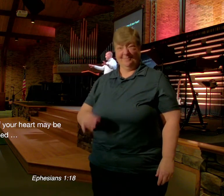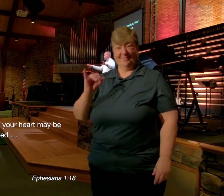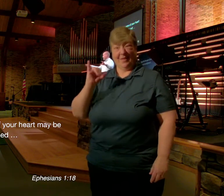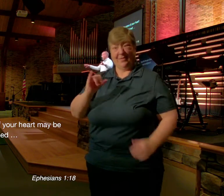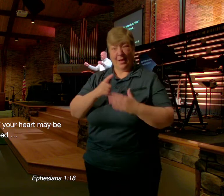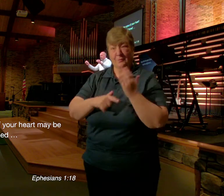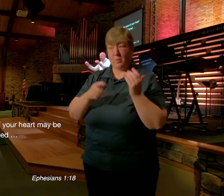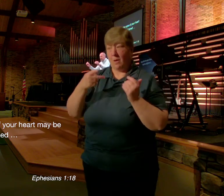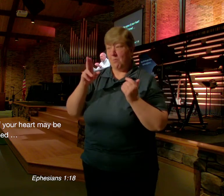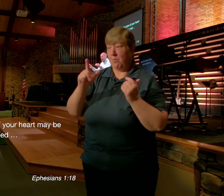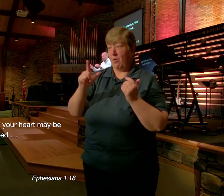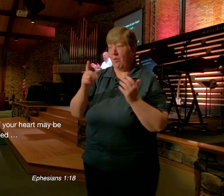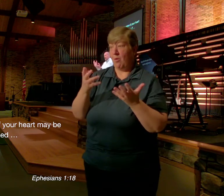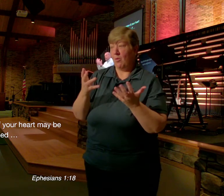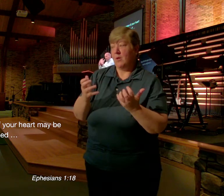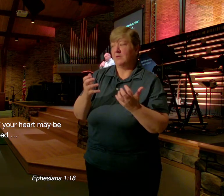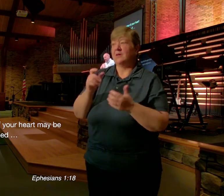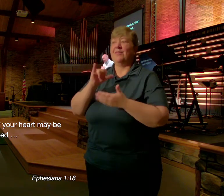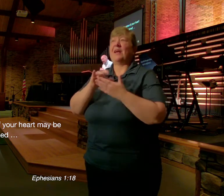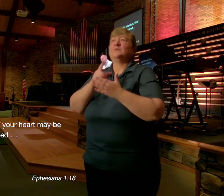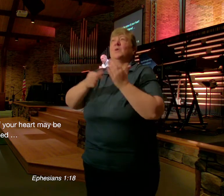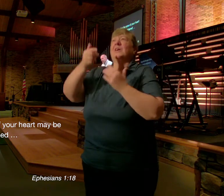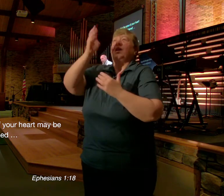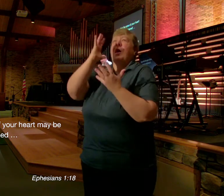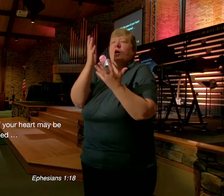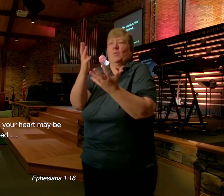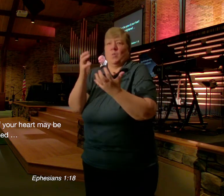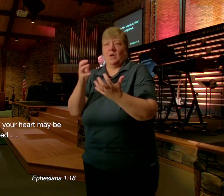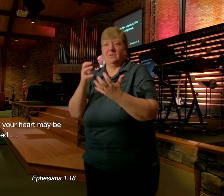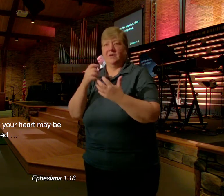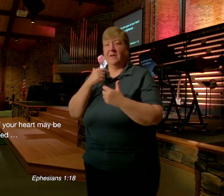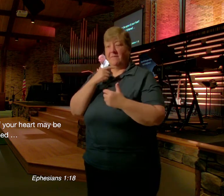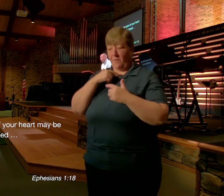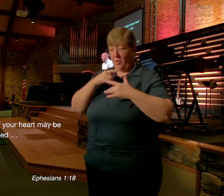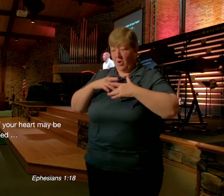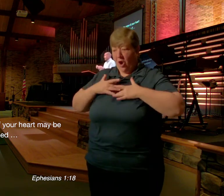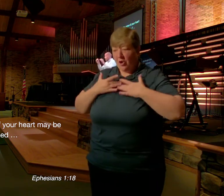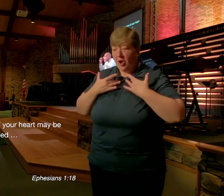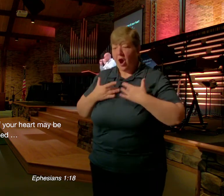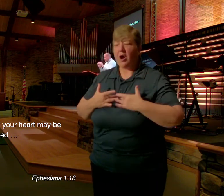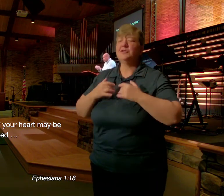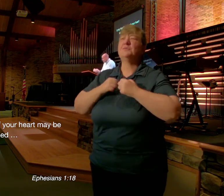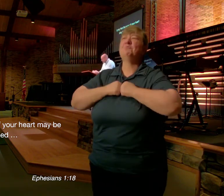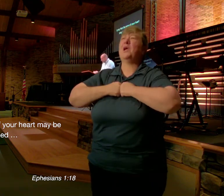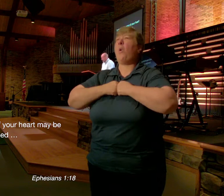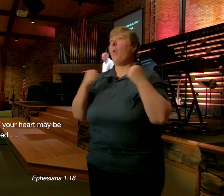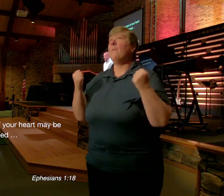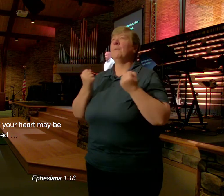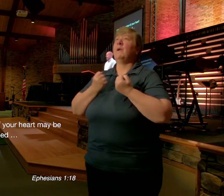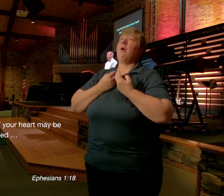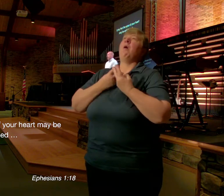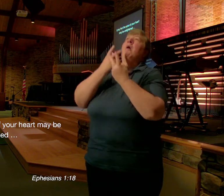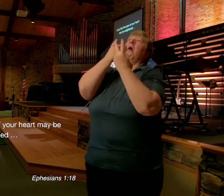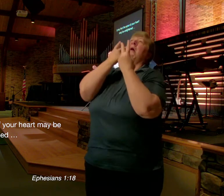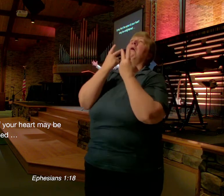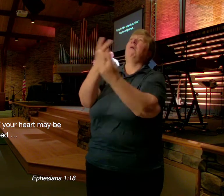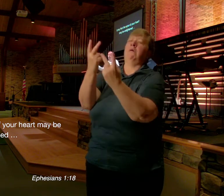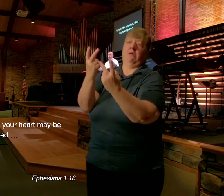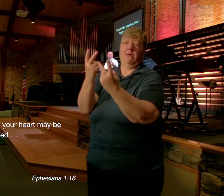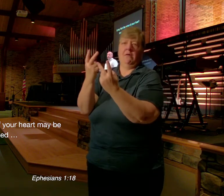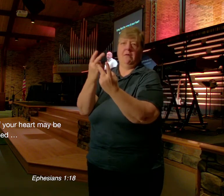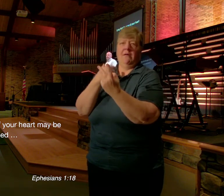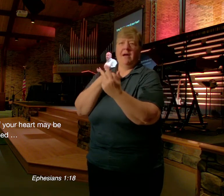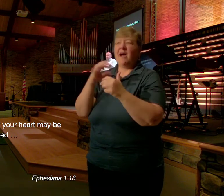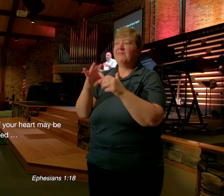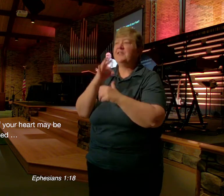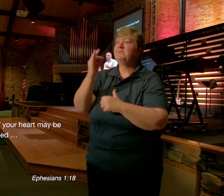That's what God wants For us For the eyes of our heart To be opened up For us to have Spiritual sight To have the spirit of